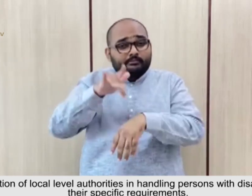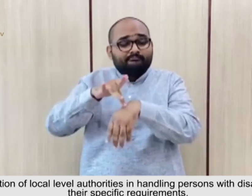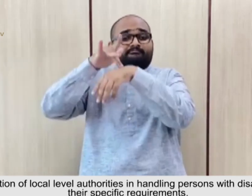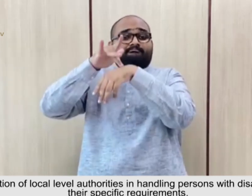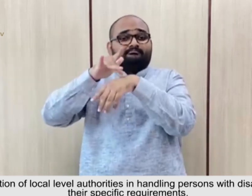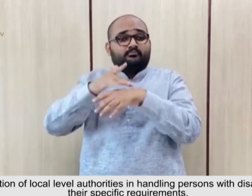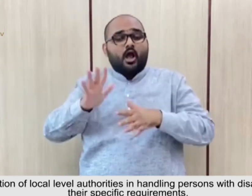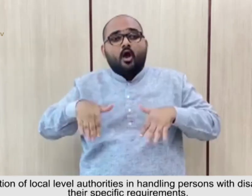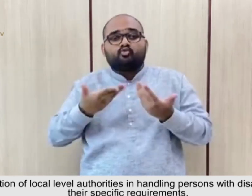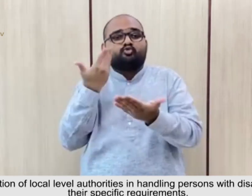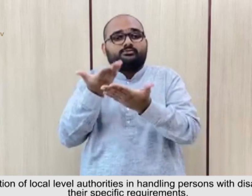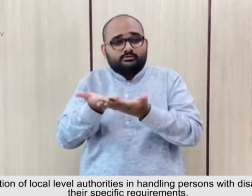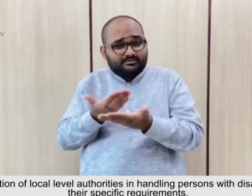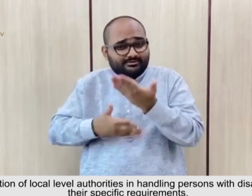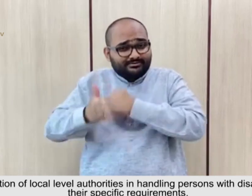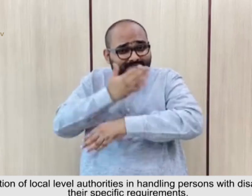with disabilities